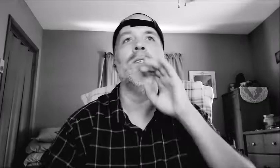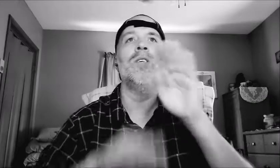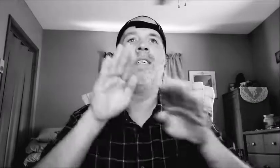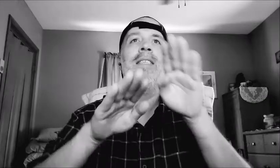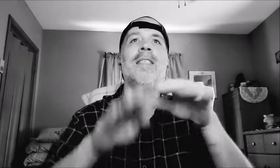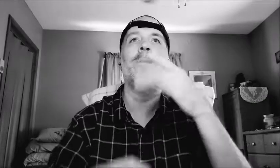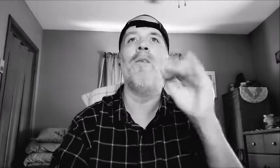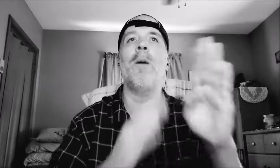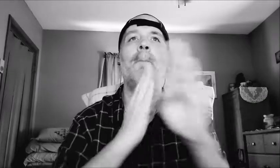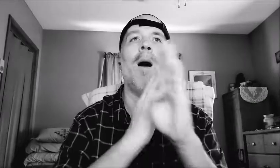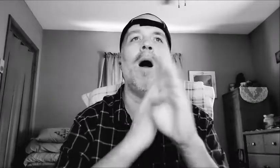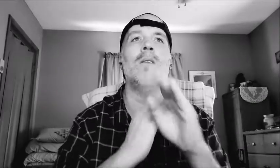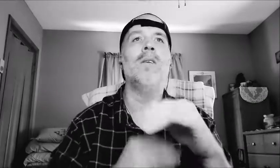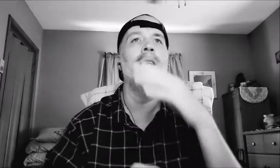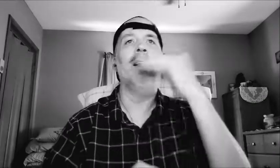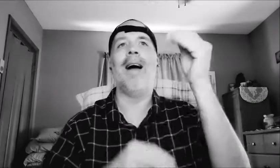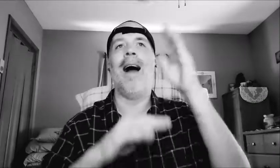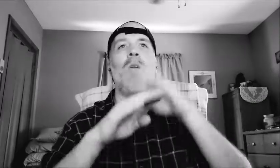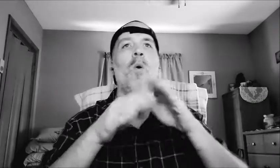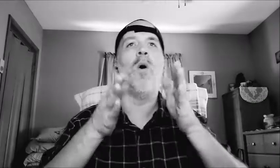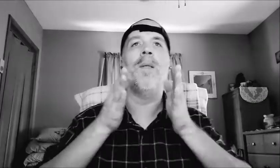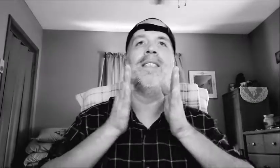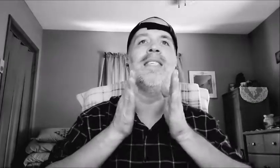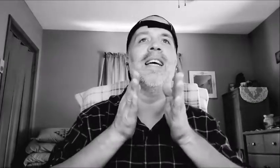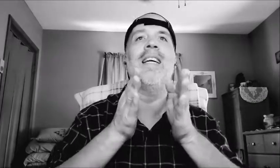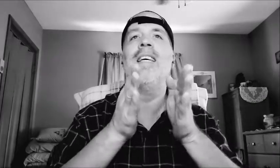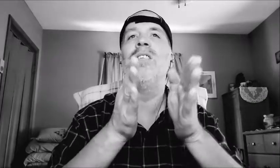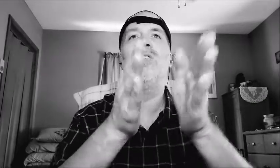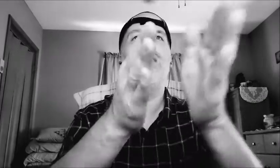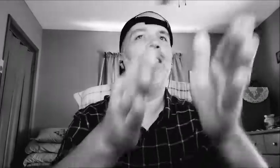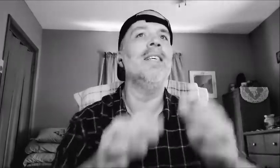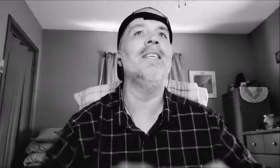She stepped off the bus Out into the city streets